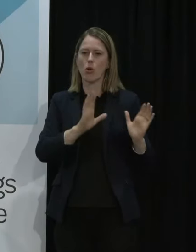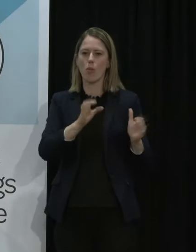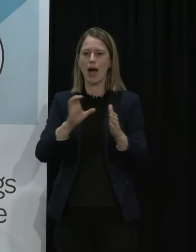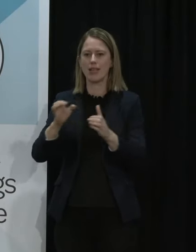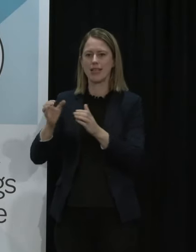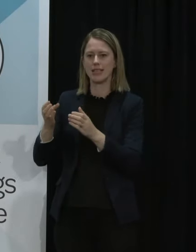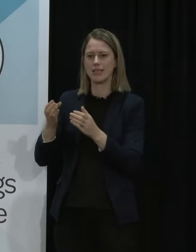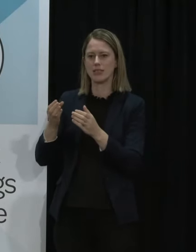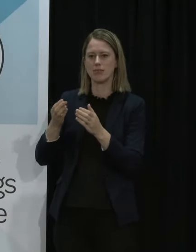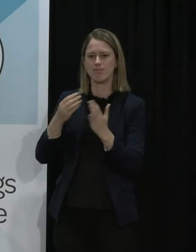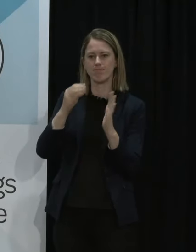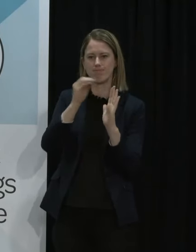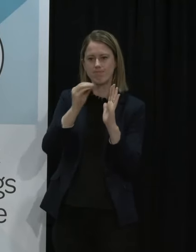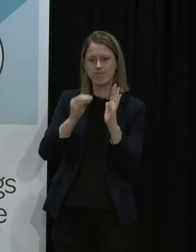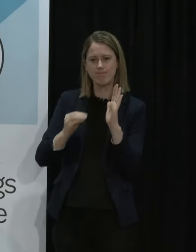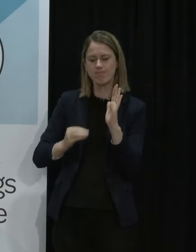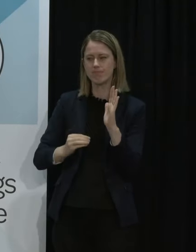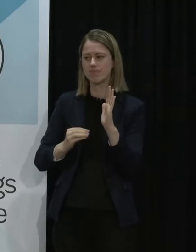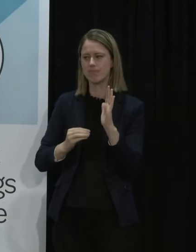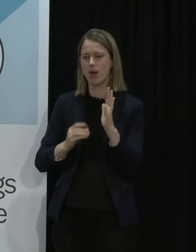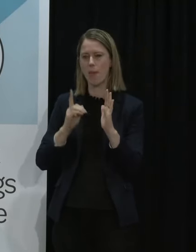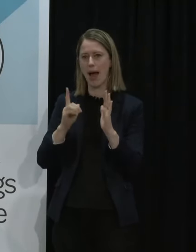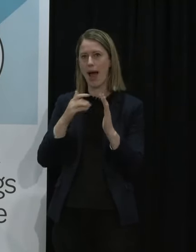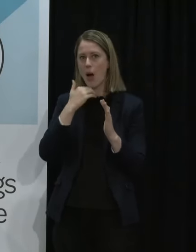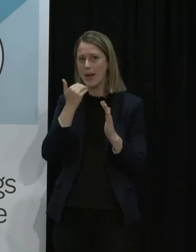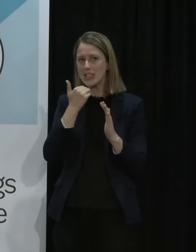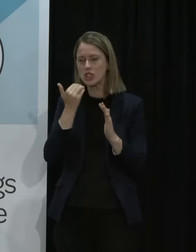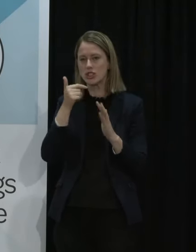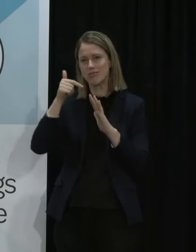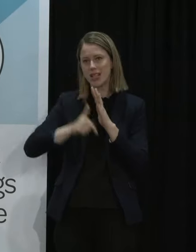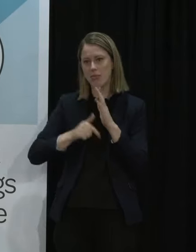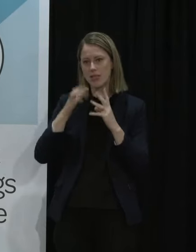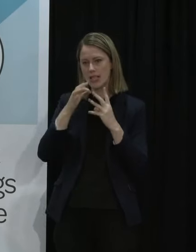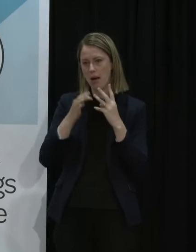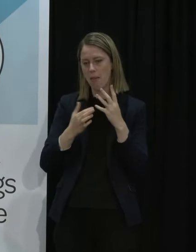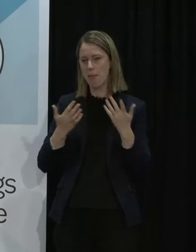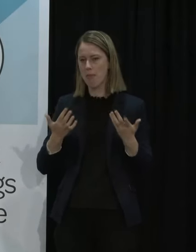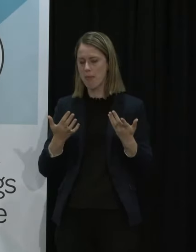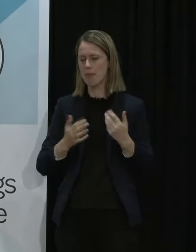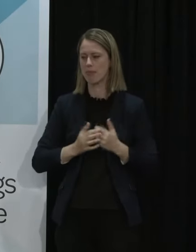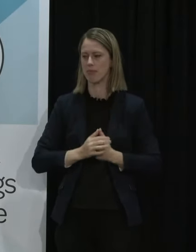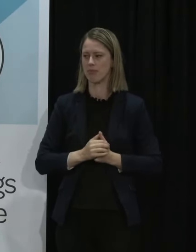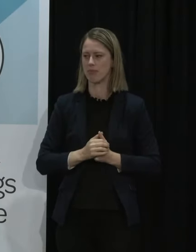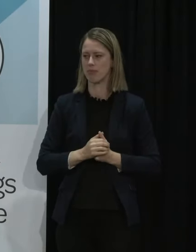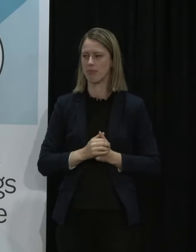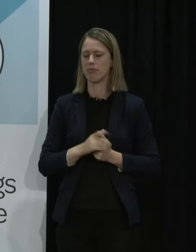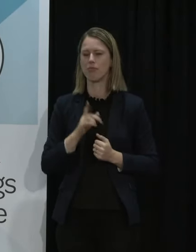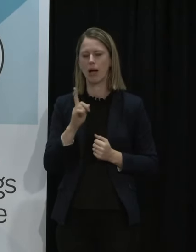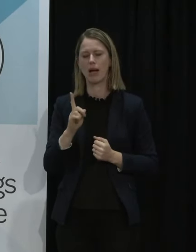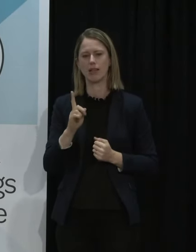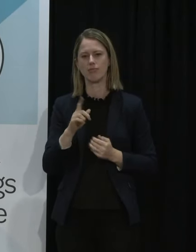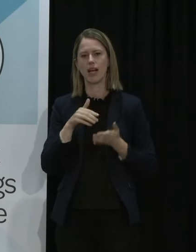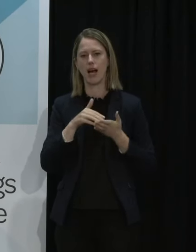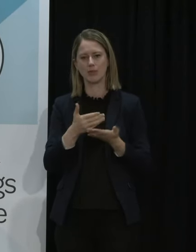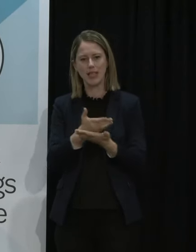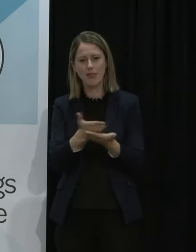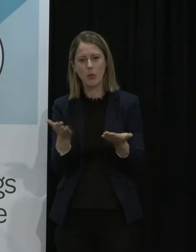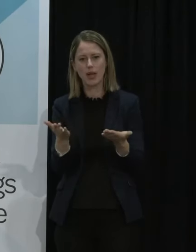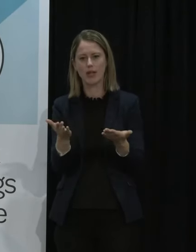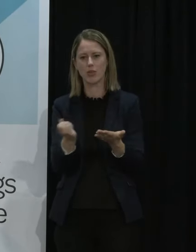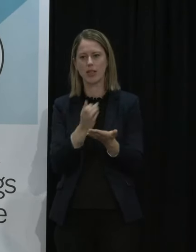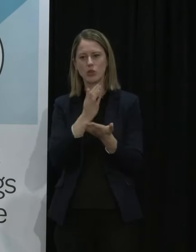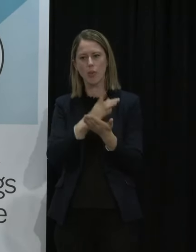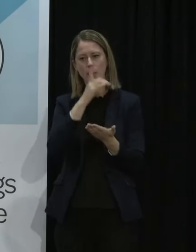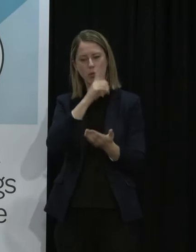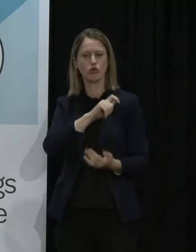returns the question is you know the degree of expansion around that again it's in everyone's interest to ensure